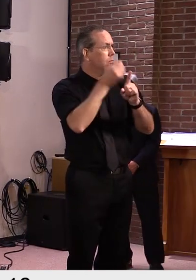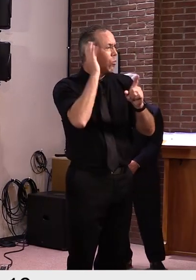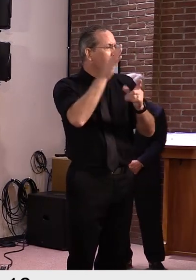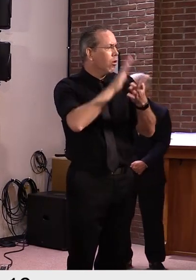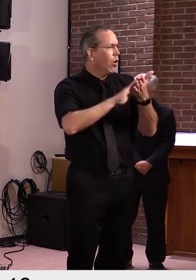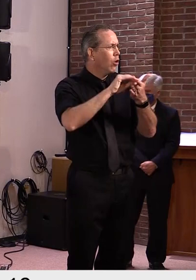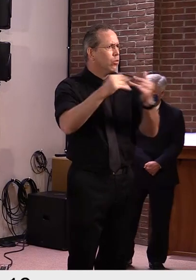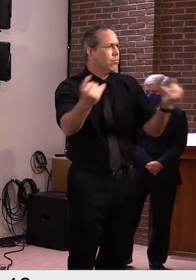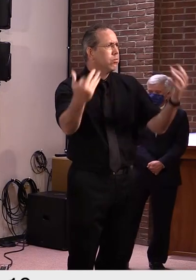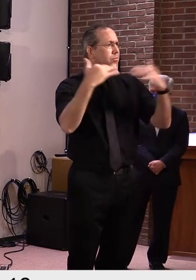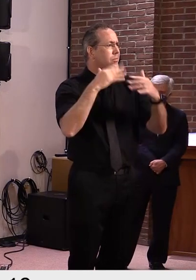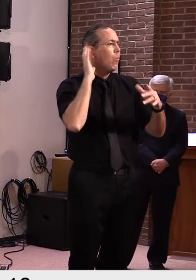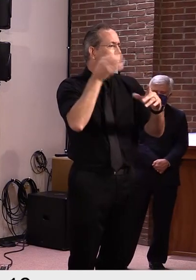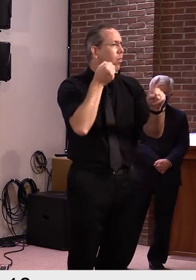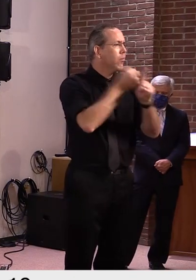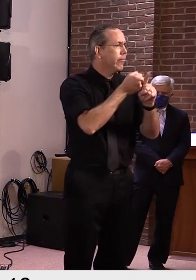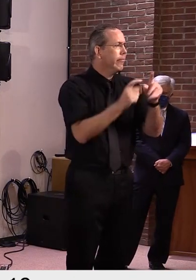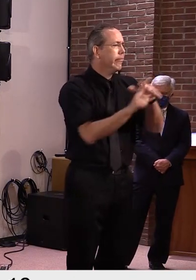update on that.